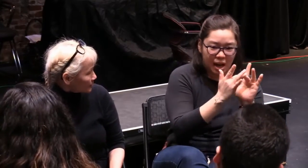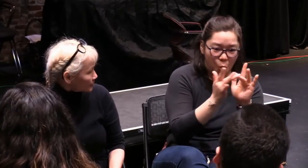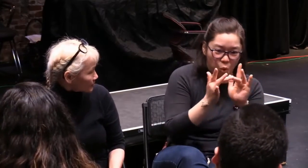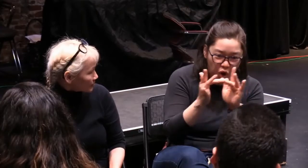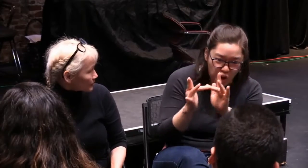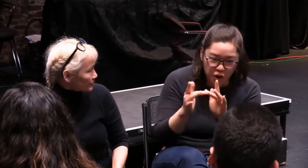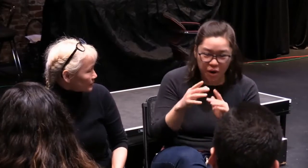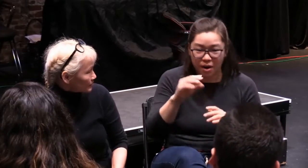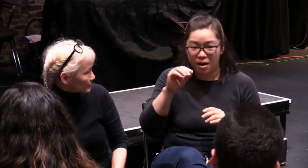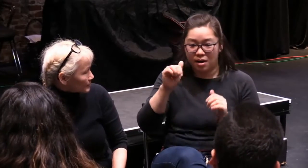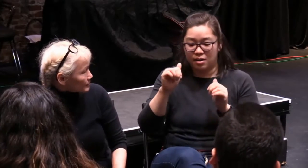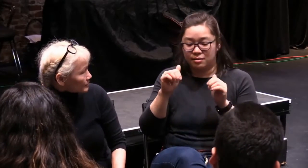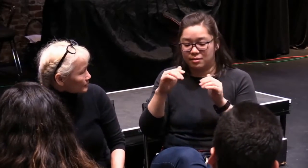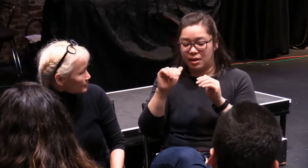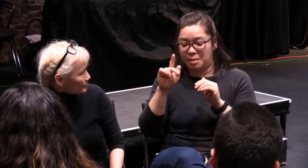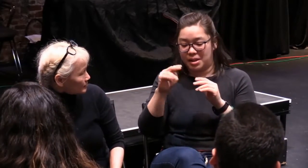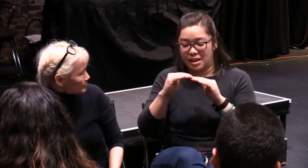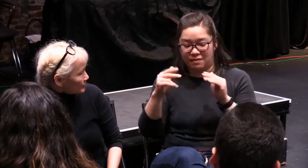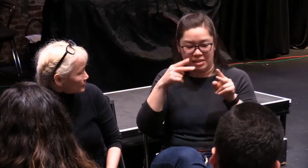Hearing theater is very different than Deaf theater.